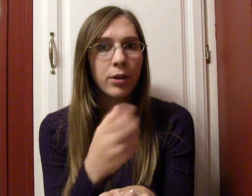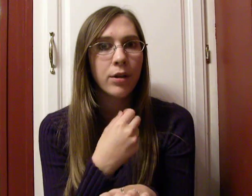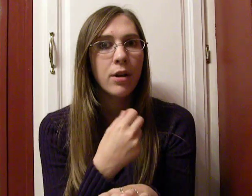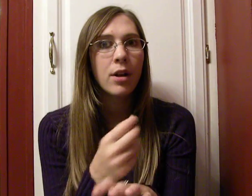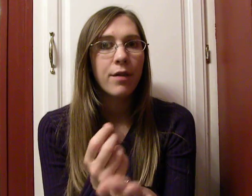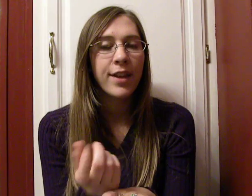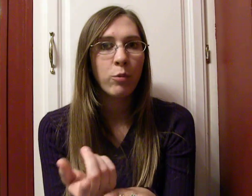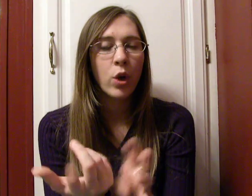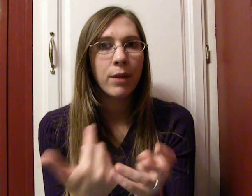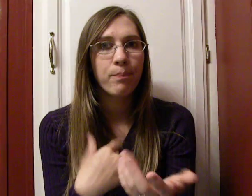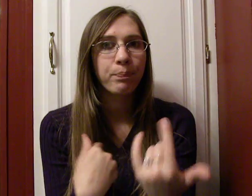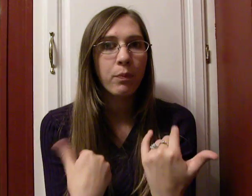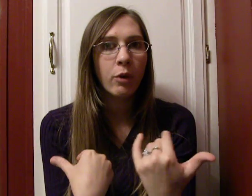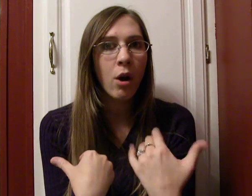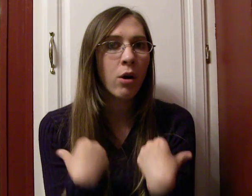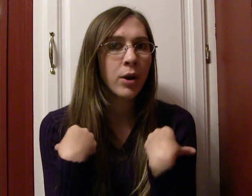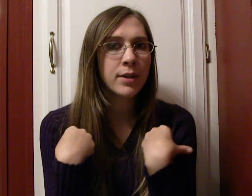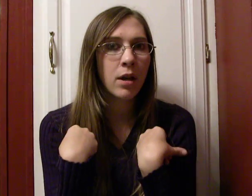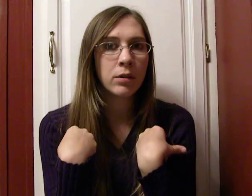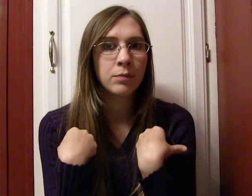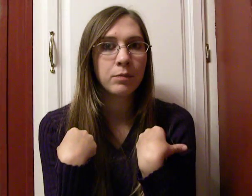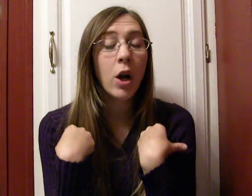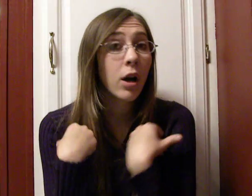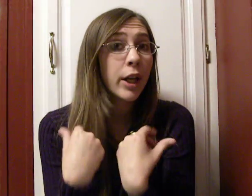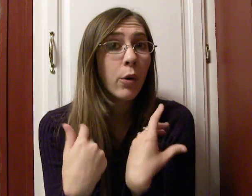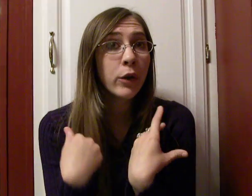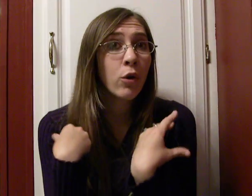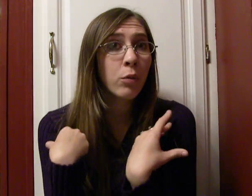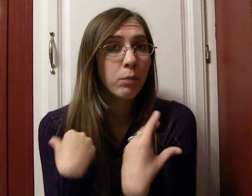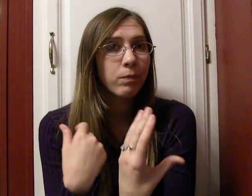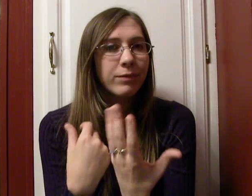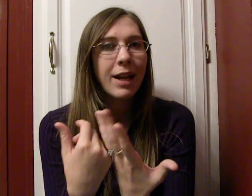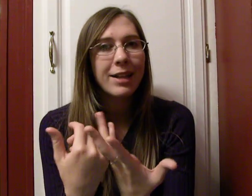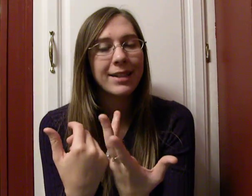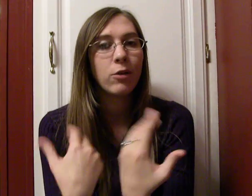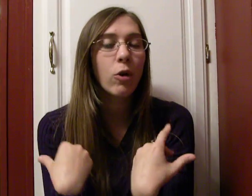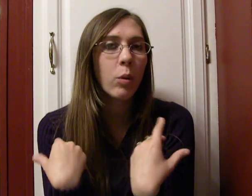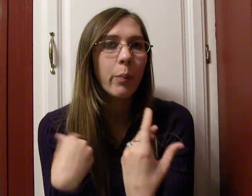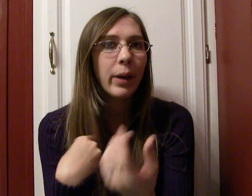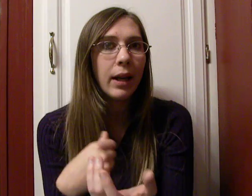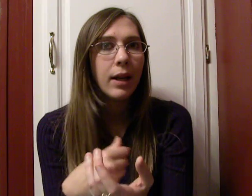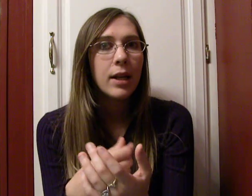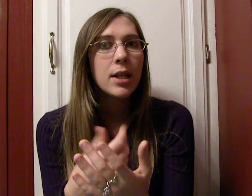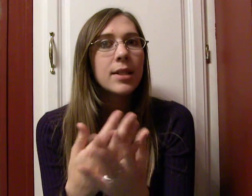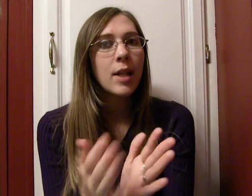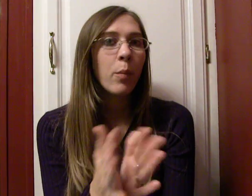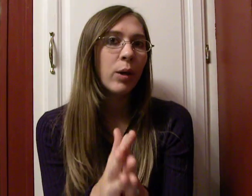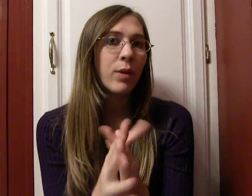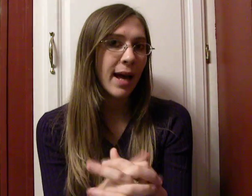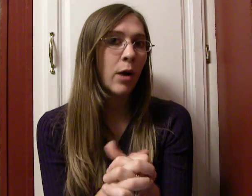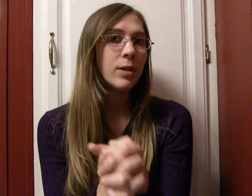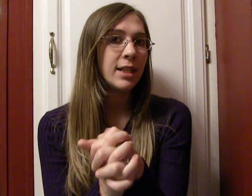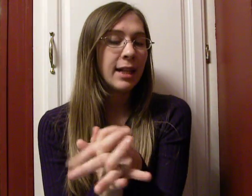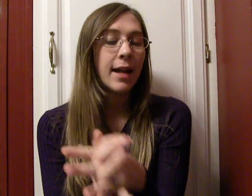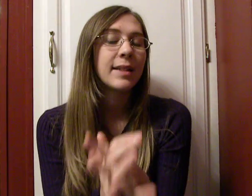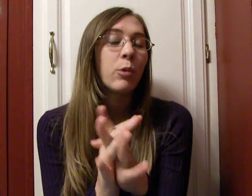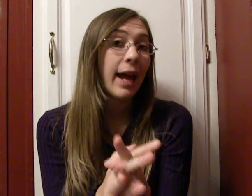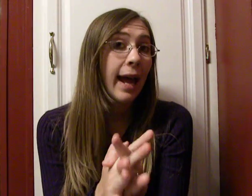than what ours, um, you know, a normal, I'm not going to say normal, but someone without DS would